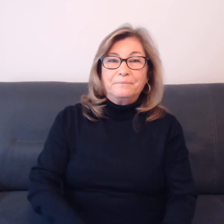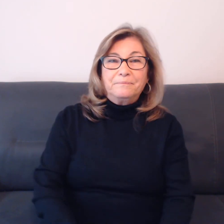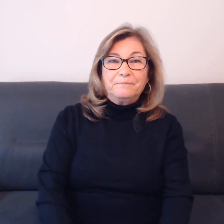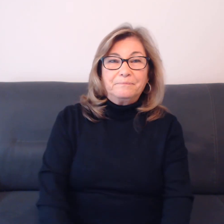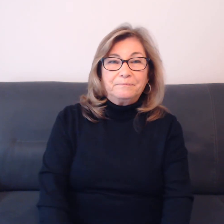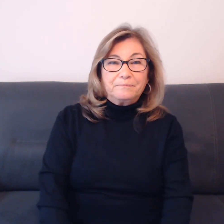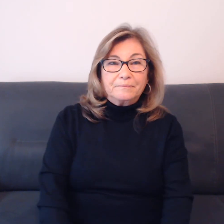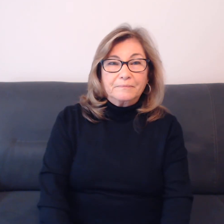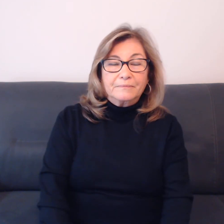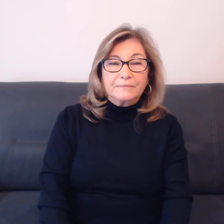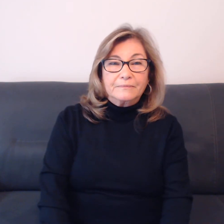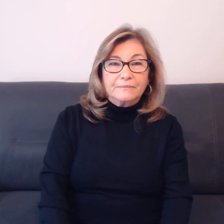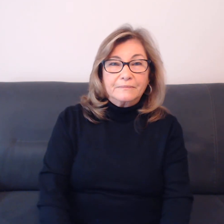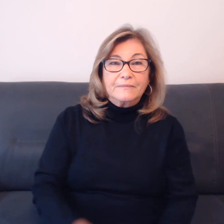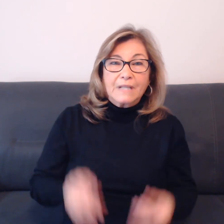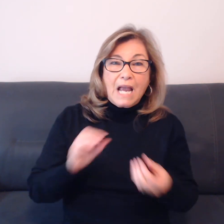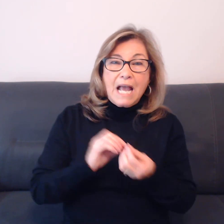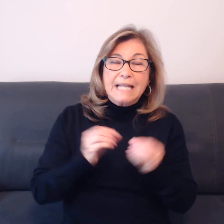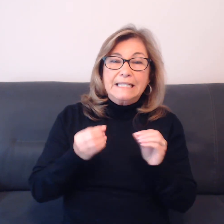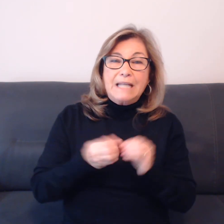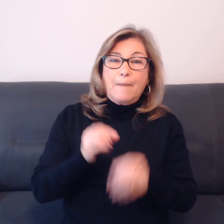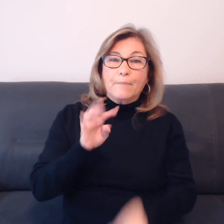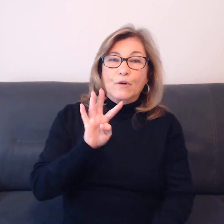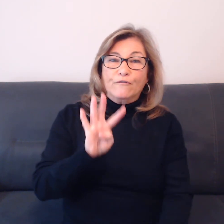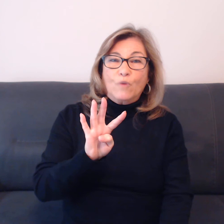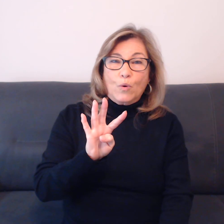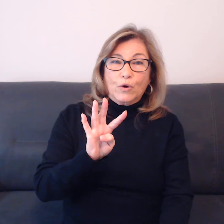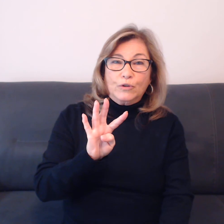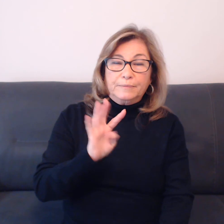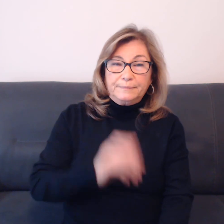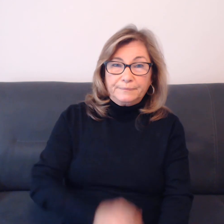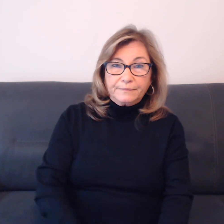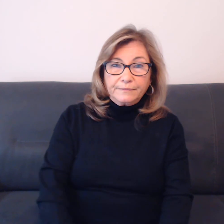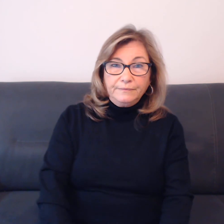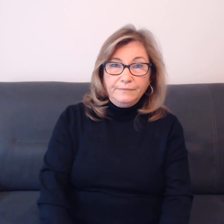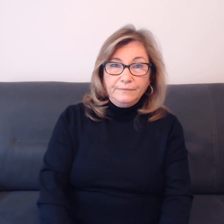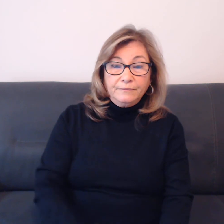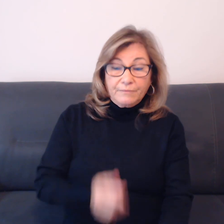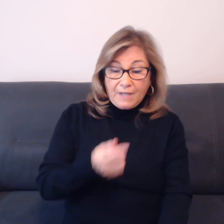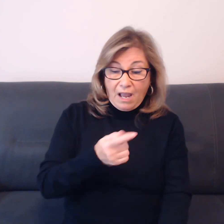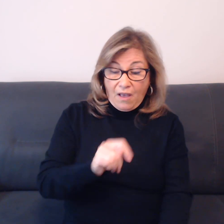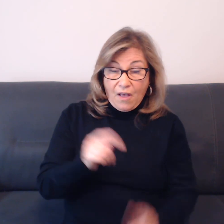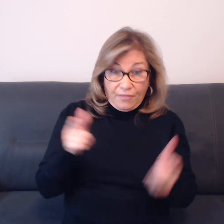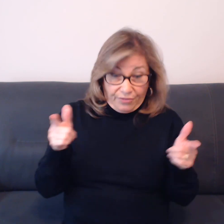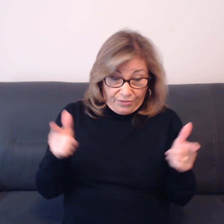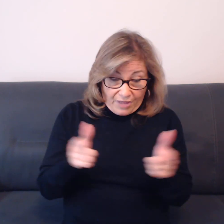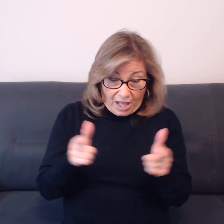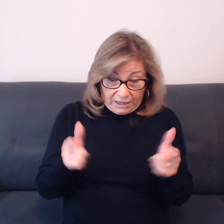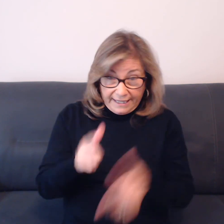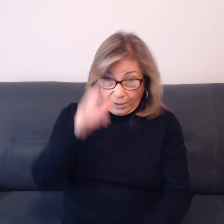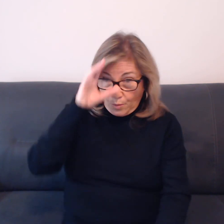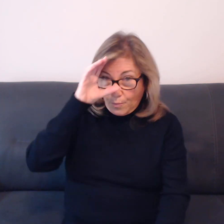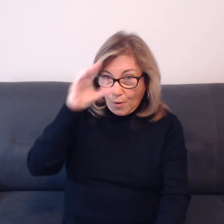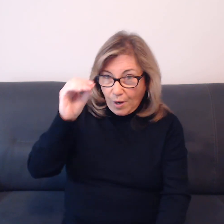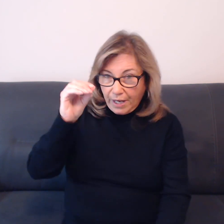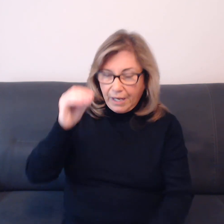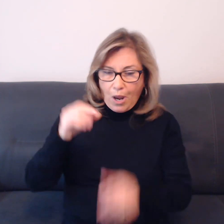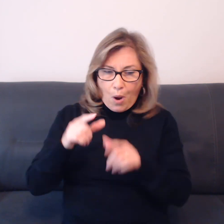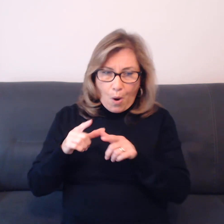Number four. The little boy ran naked down the